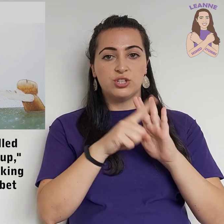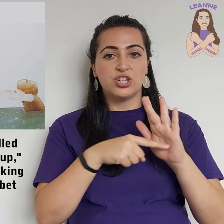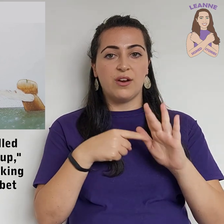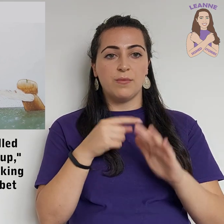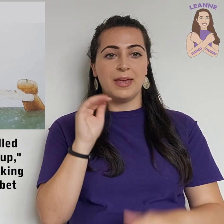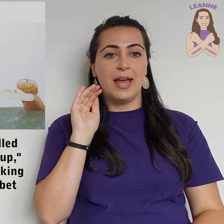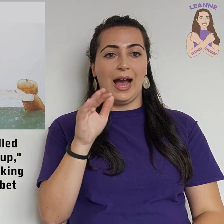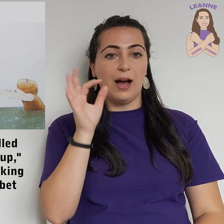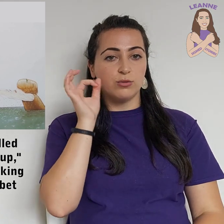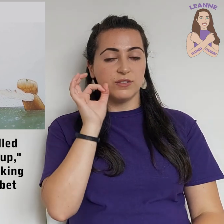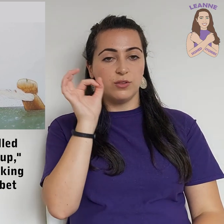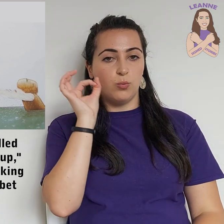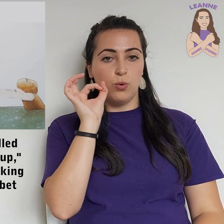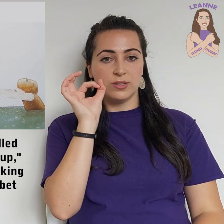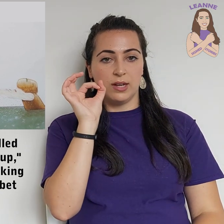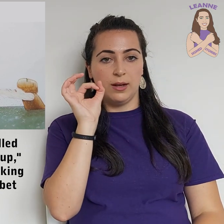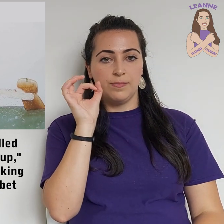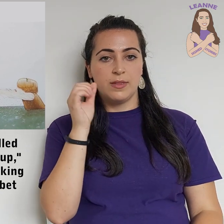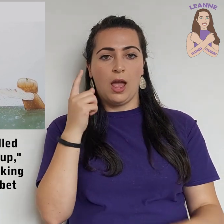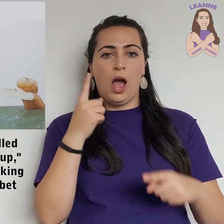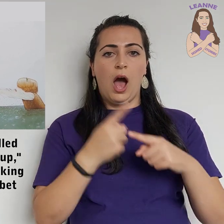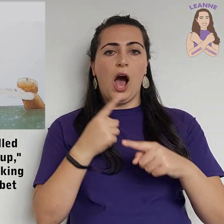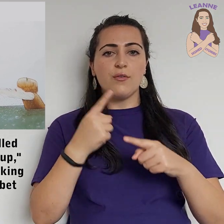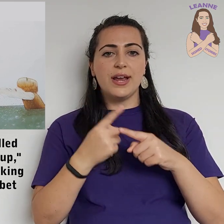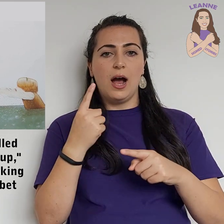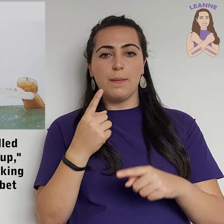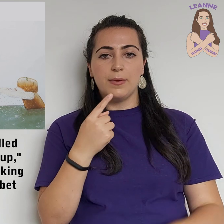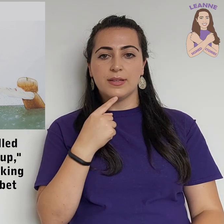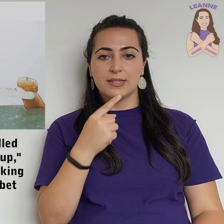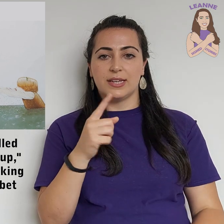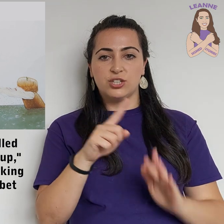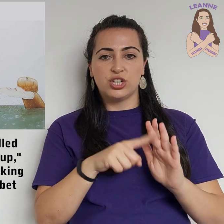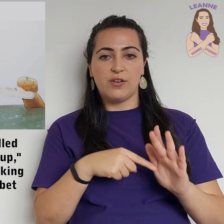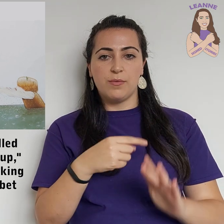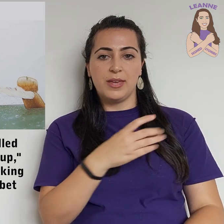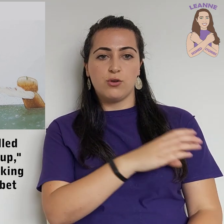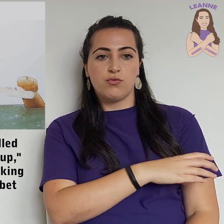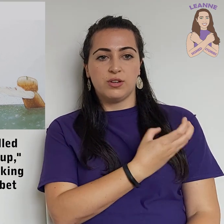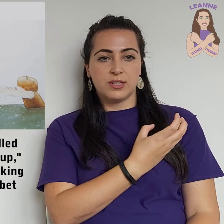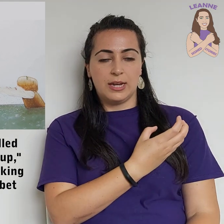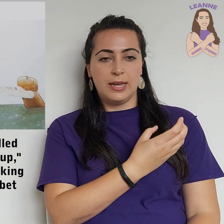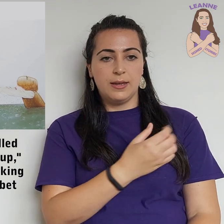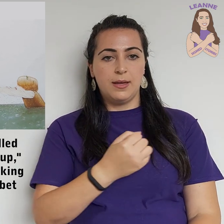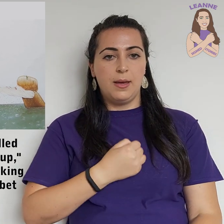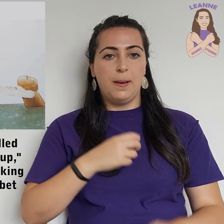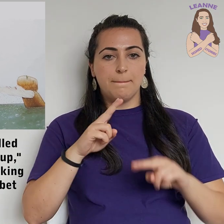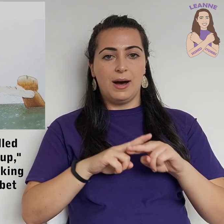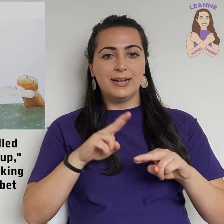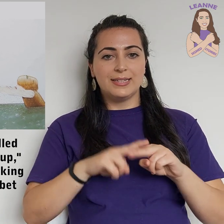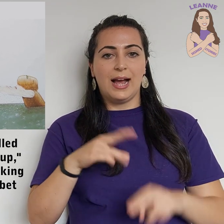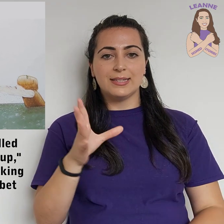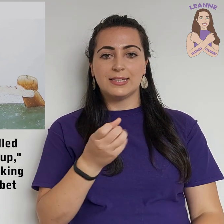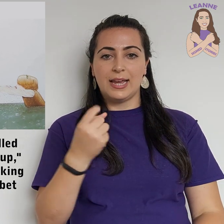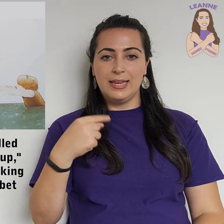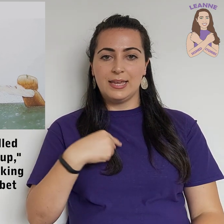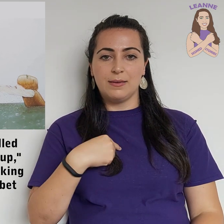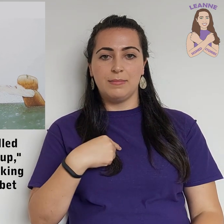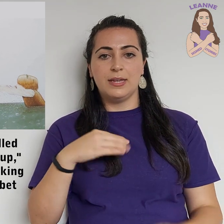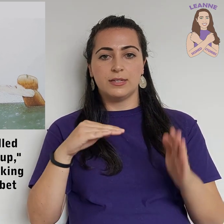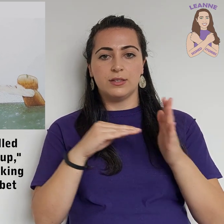Jeremy out of the water. Hurry up, said Jeremy crossly. My dad's taking me to